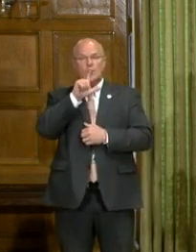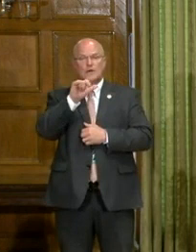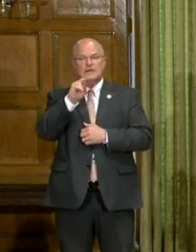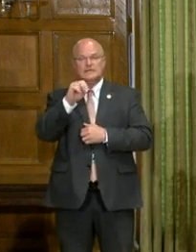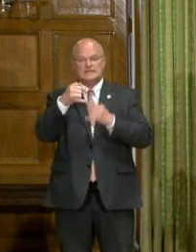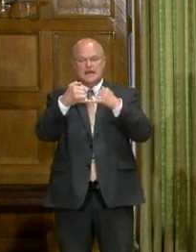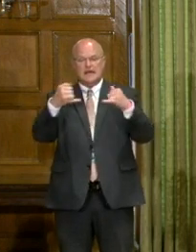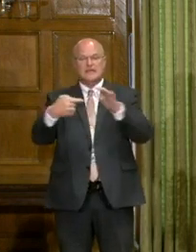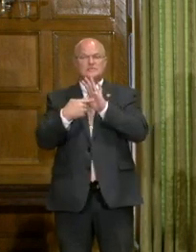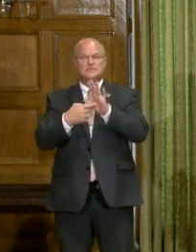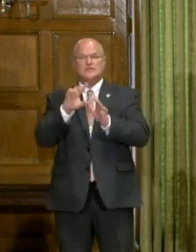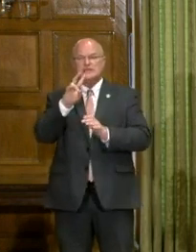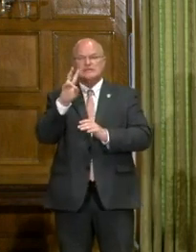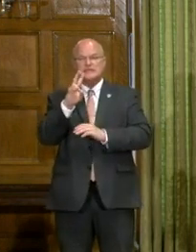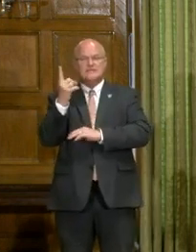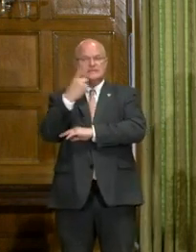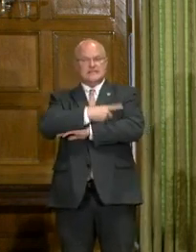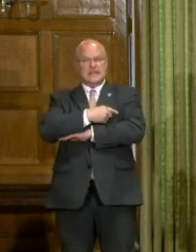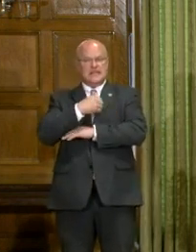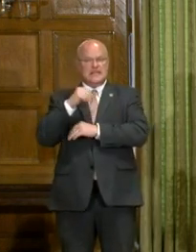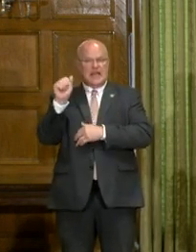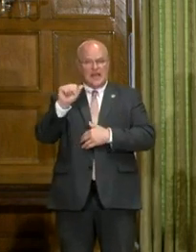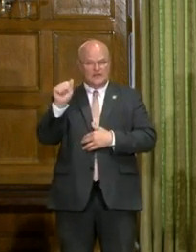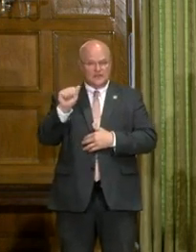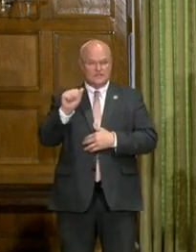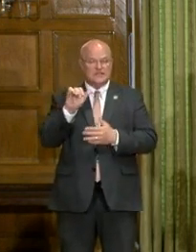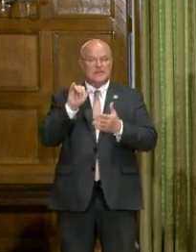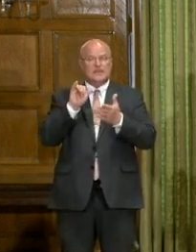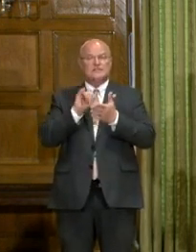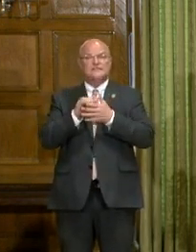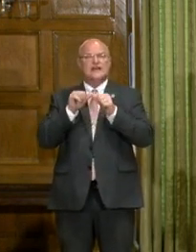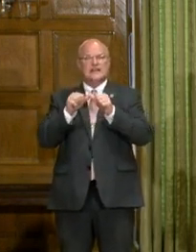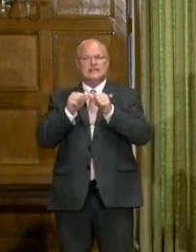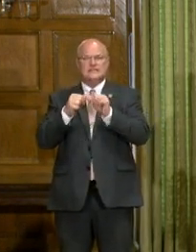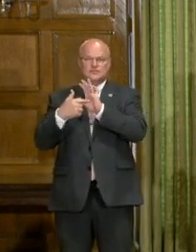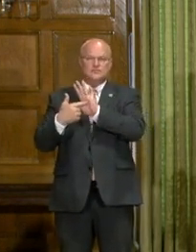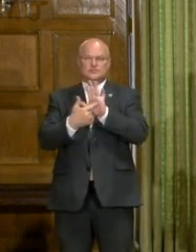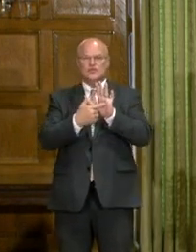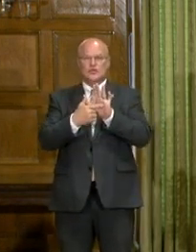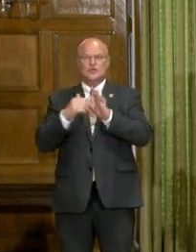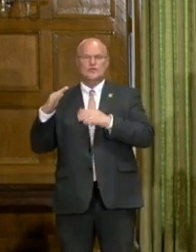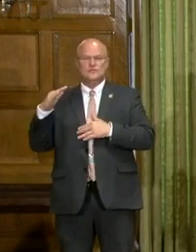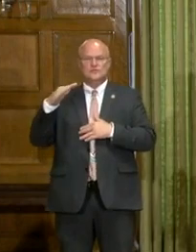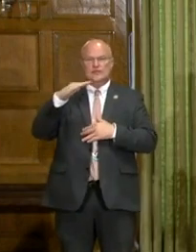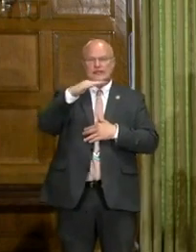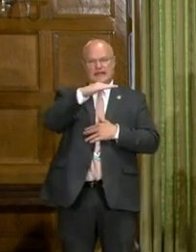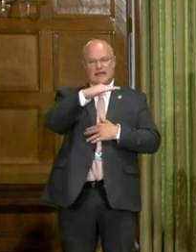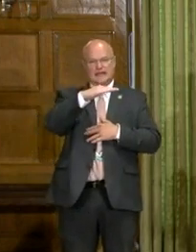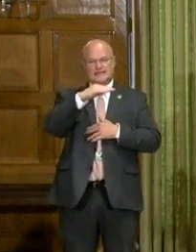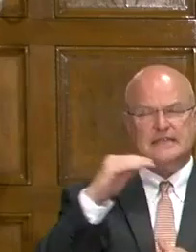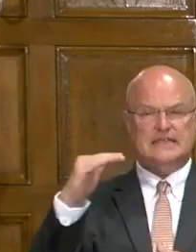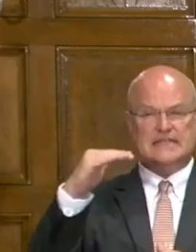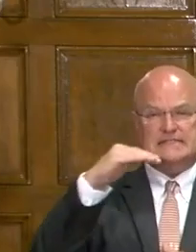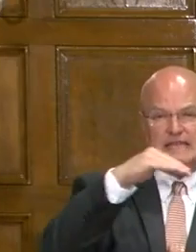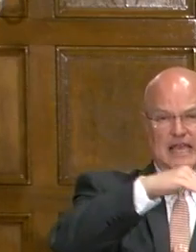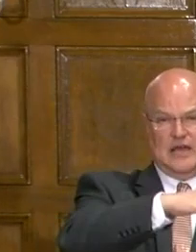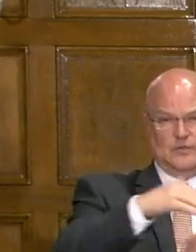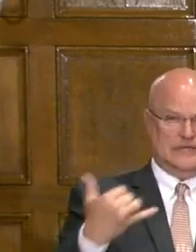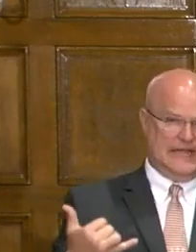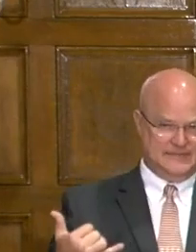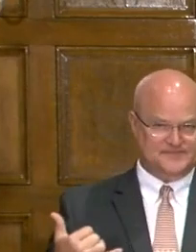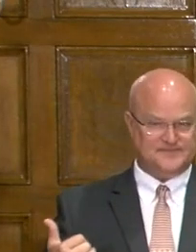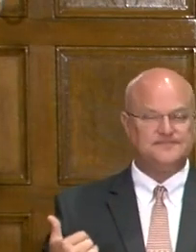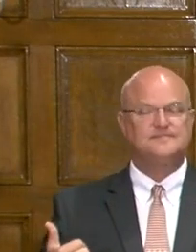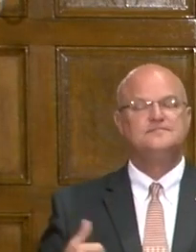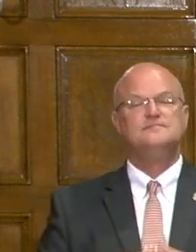reflecting the seven-day rolling average. So that continues to show the trend line in a downward trajectory.